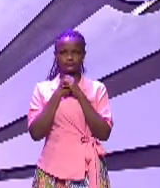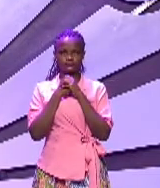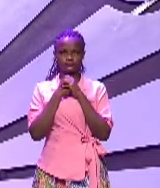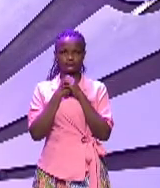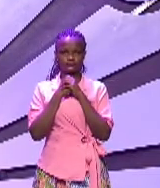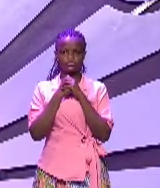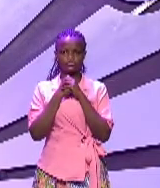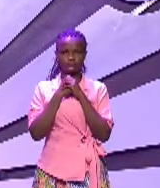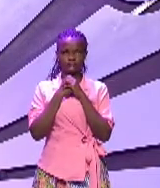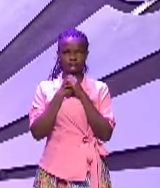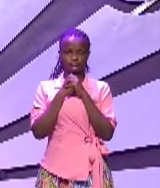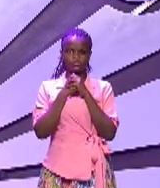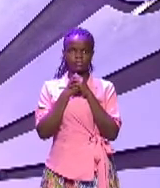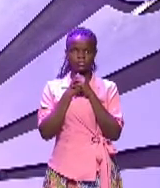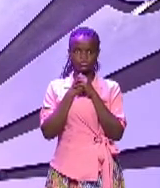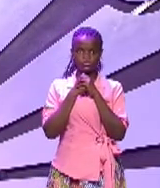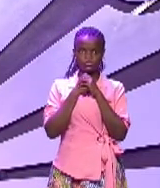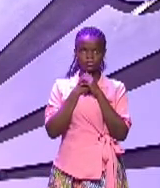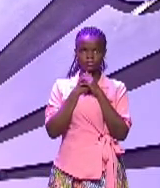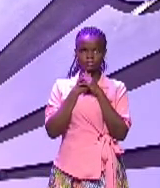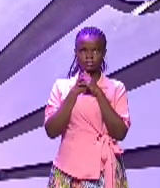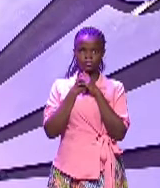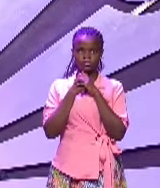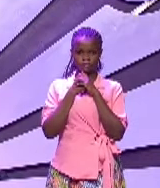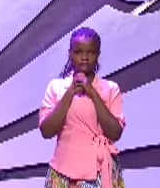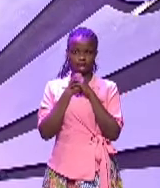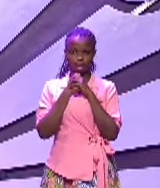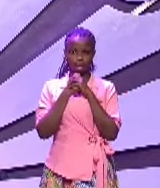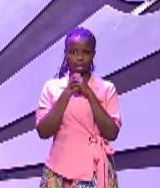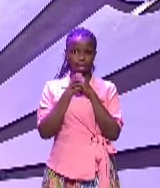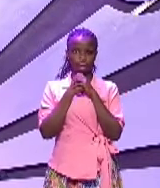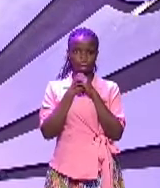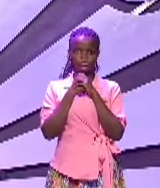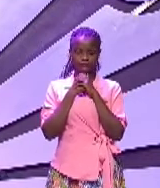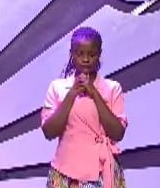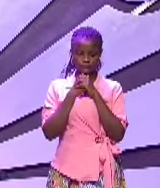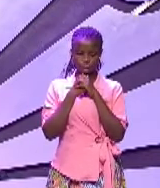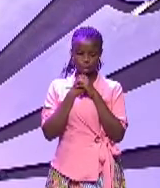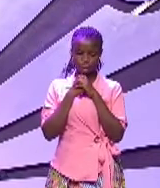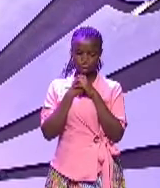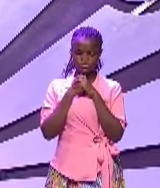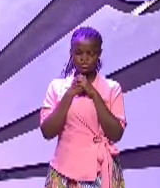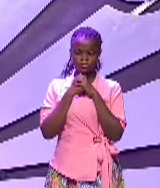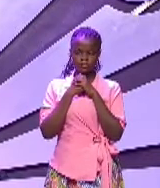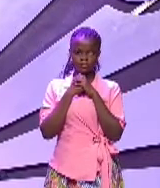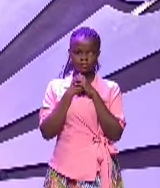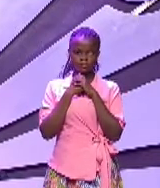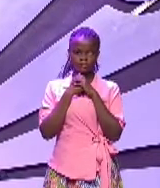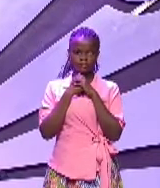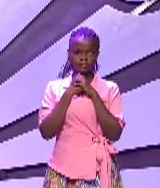noobu chika owakono noobu adyo nebu vangjua ulave na masogo